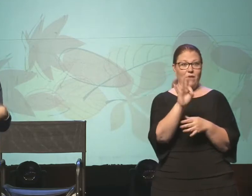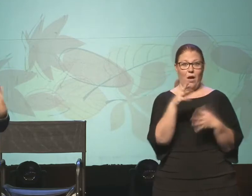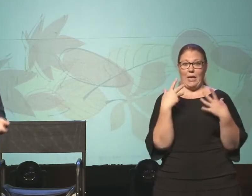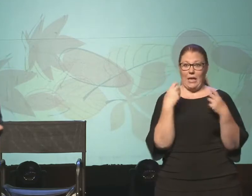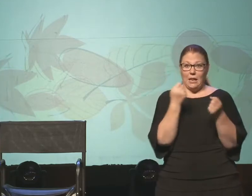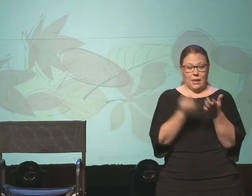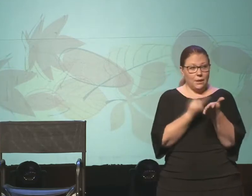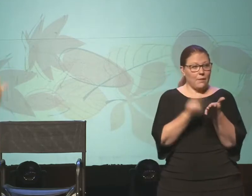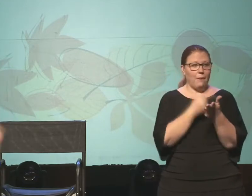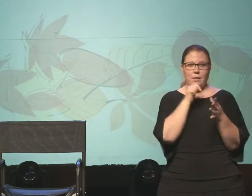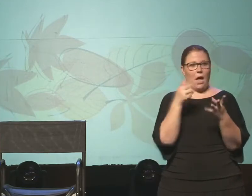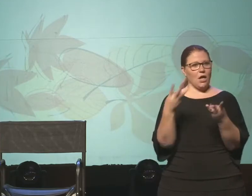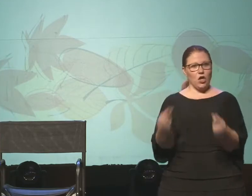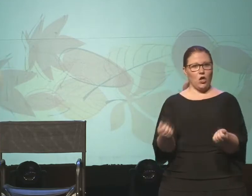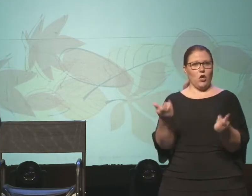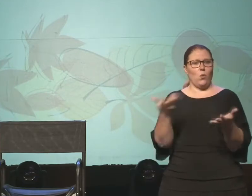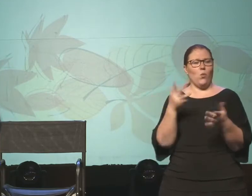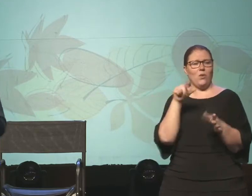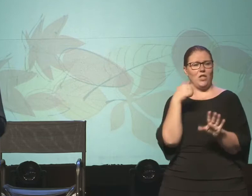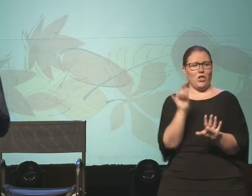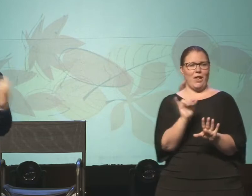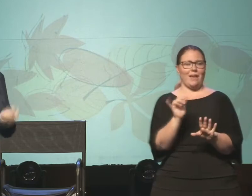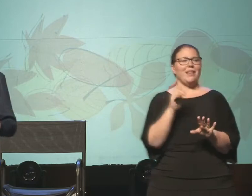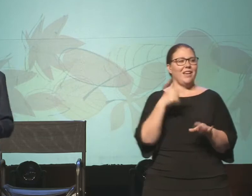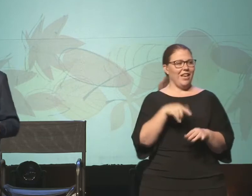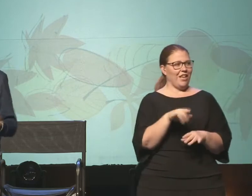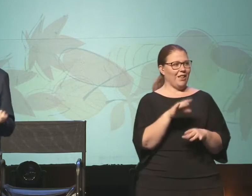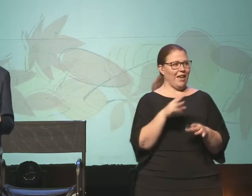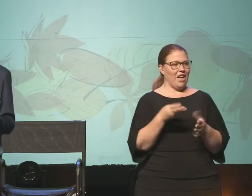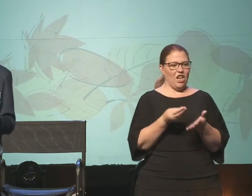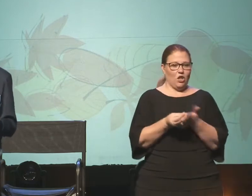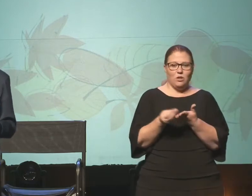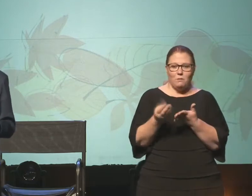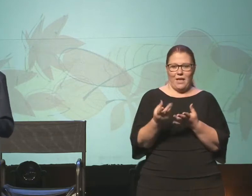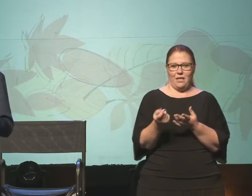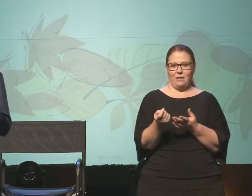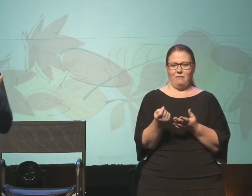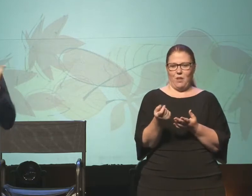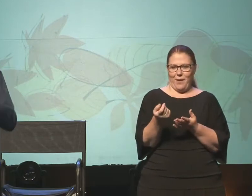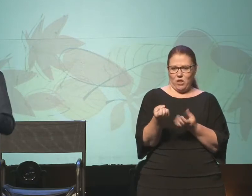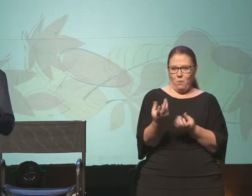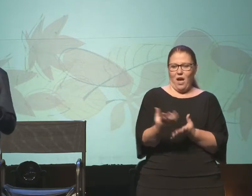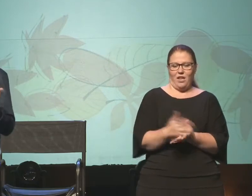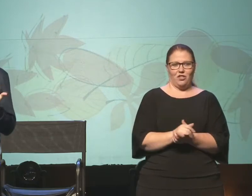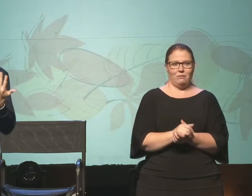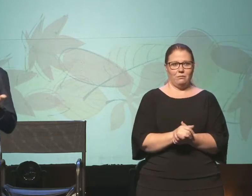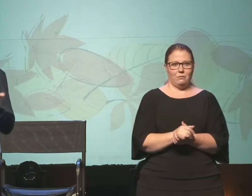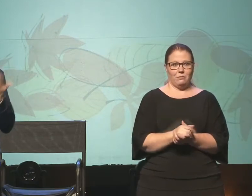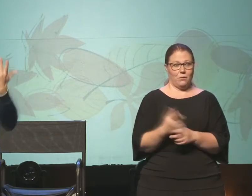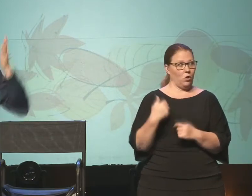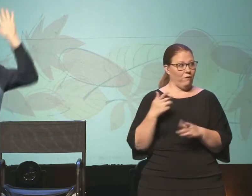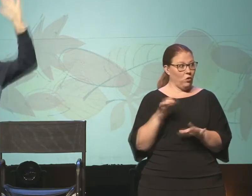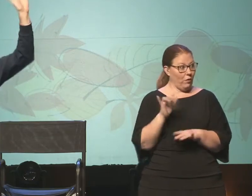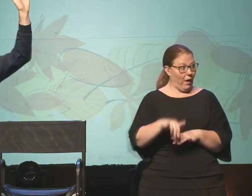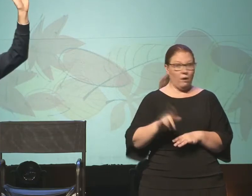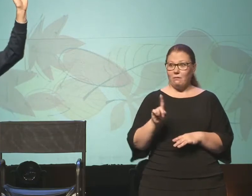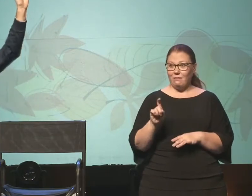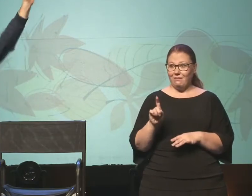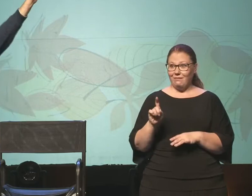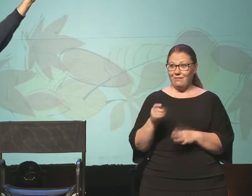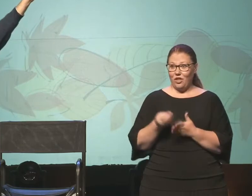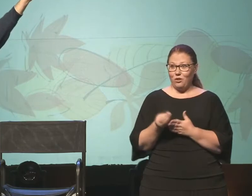times, but not a cure. Because this is what it looks like. You find yourself, you overspend a little bit. Anybody ever spend more than you have?